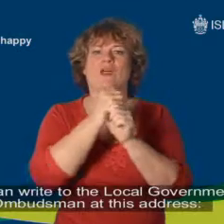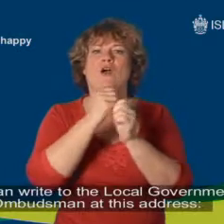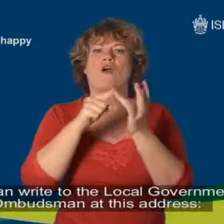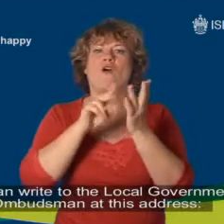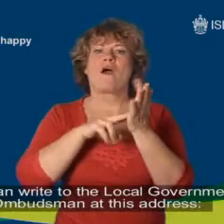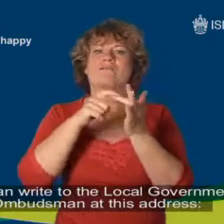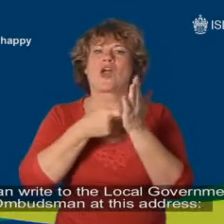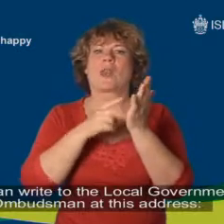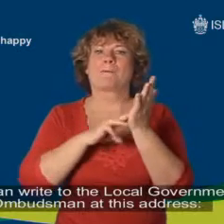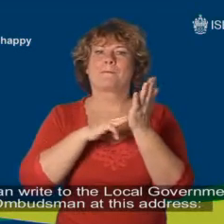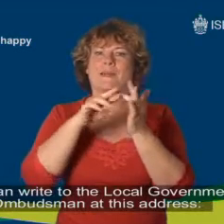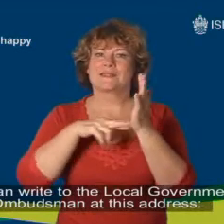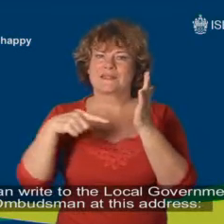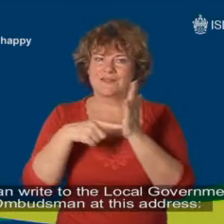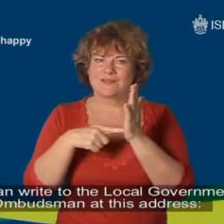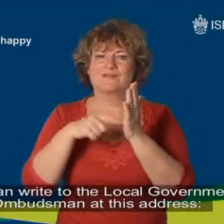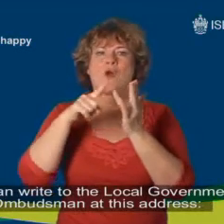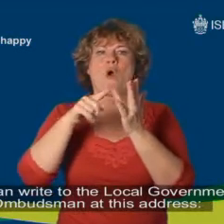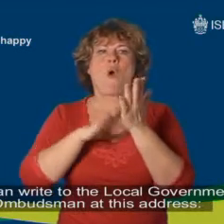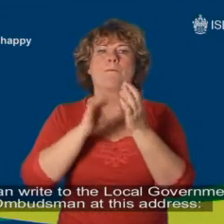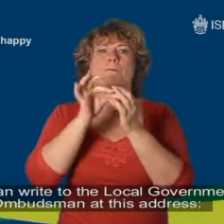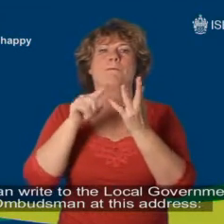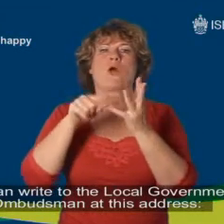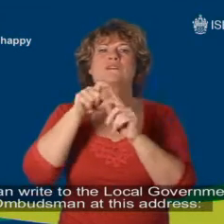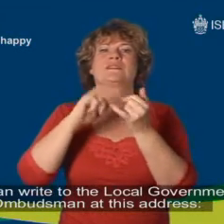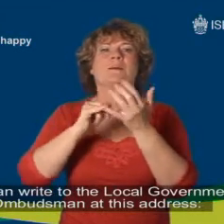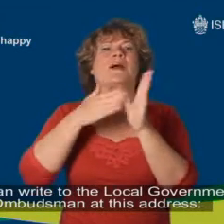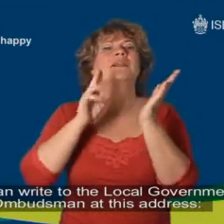You can write to the Local Government Ombudsman at this address.